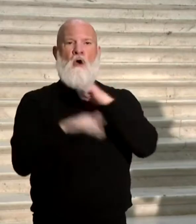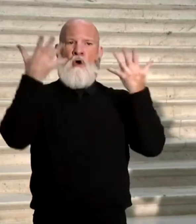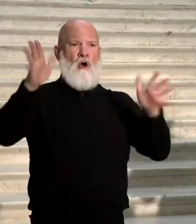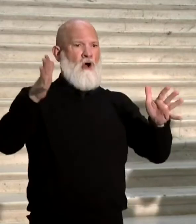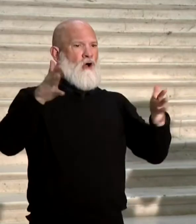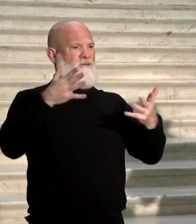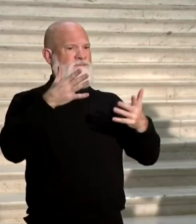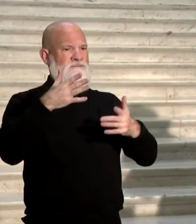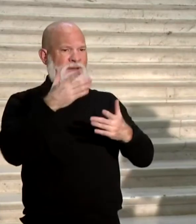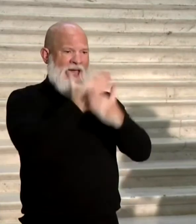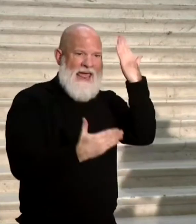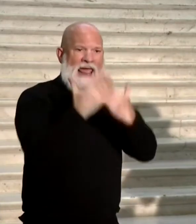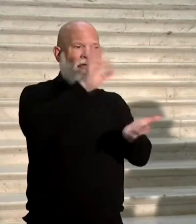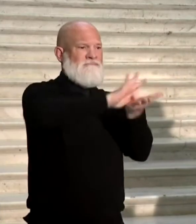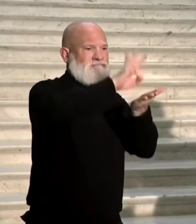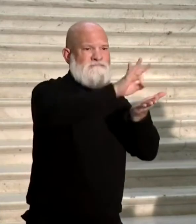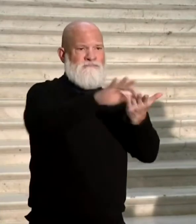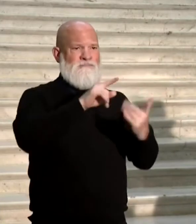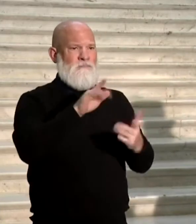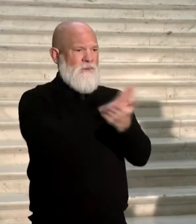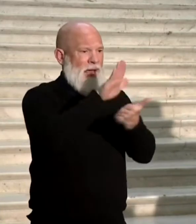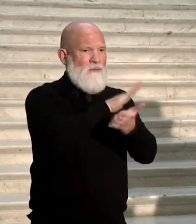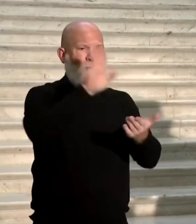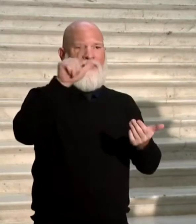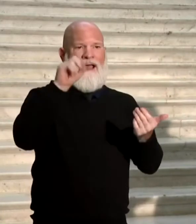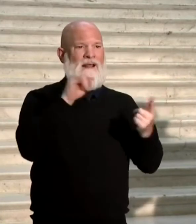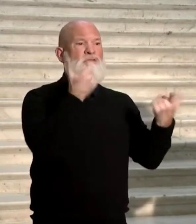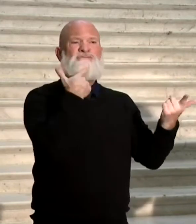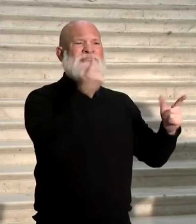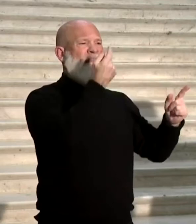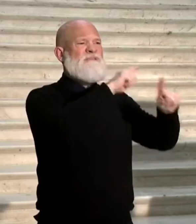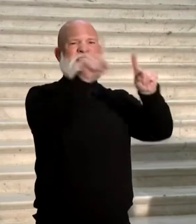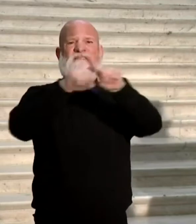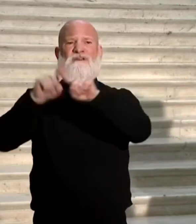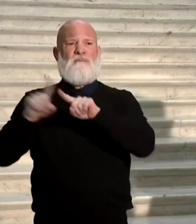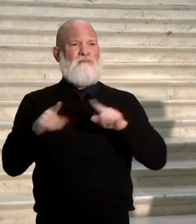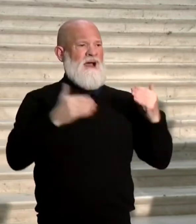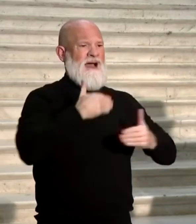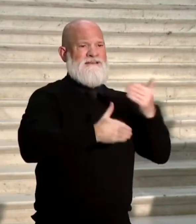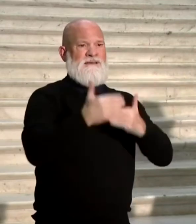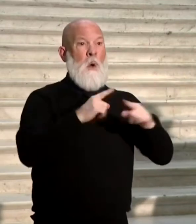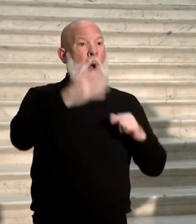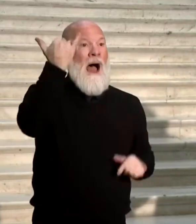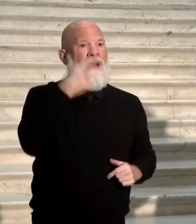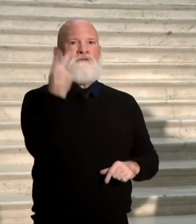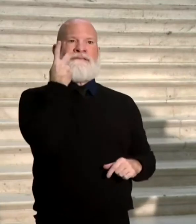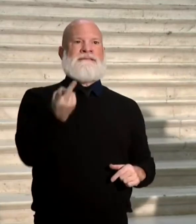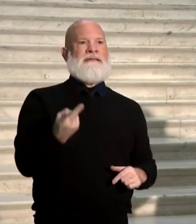hand-marked paper ballots. So there's a difference of use and processes within each one of the counties. So that's why you would see a quote-unquote pristine ballots.